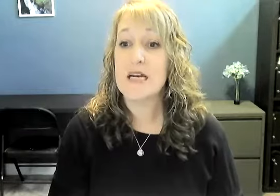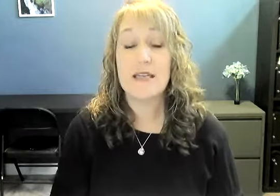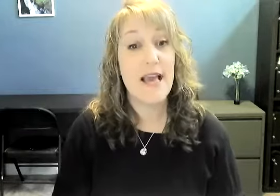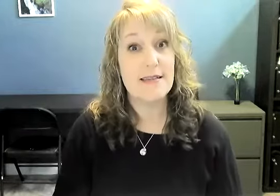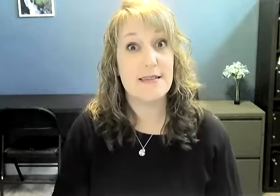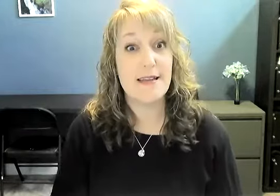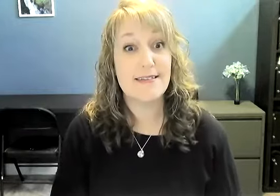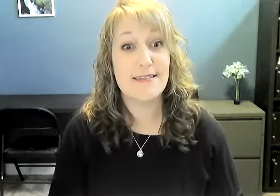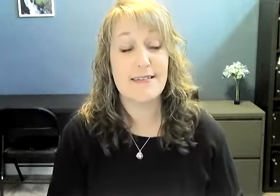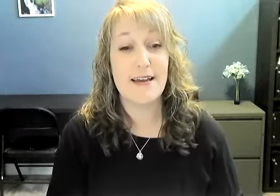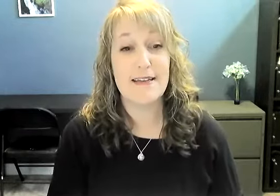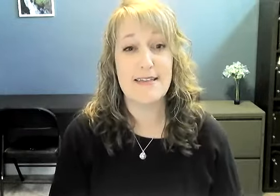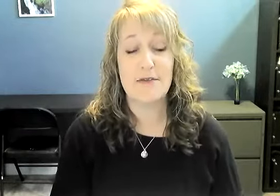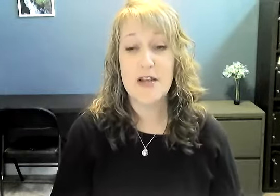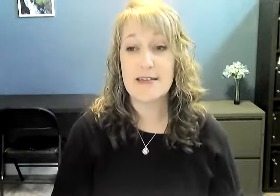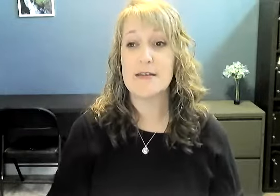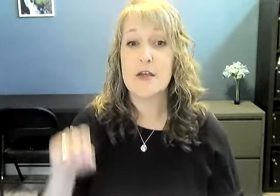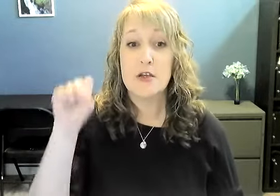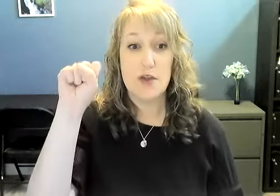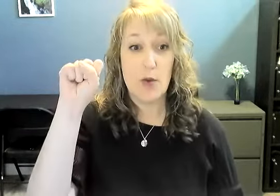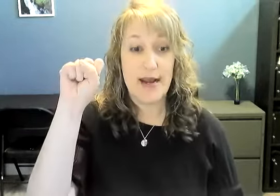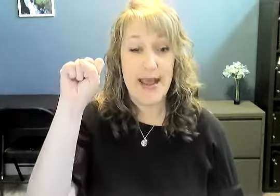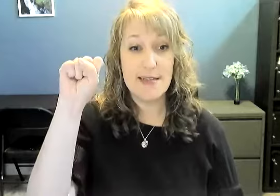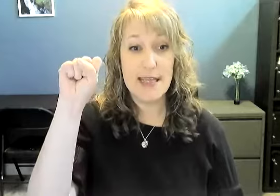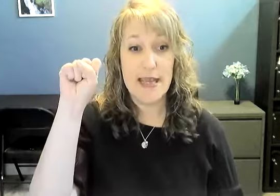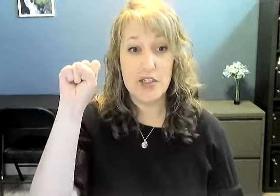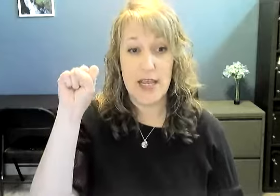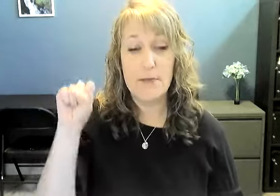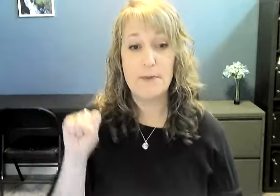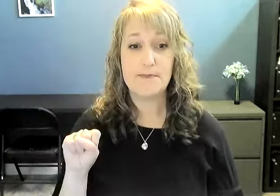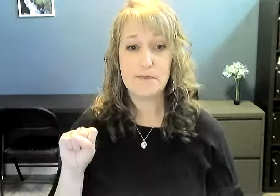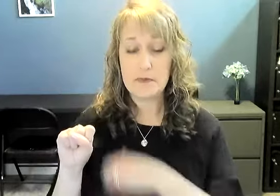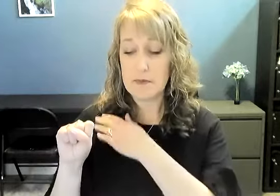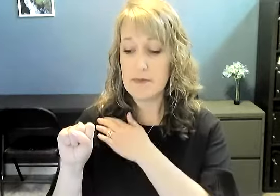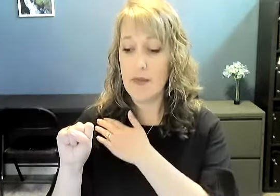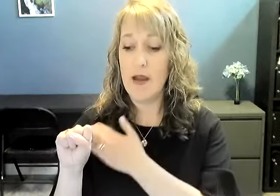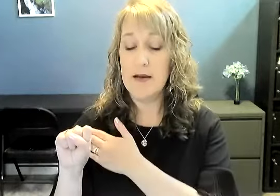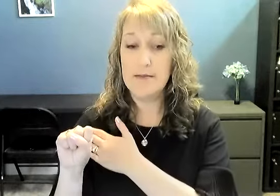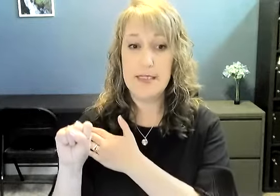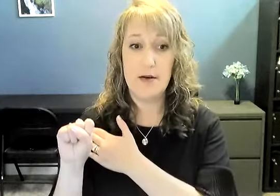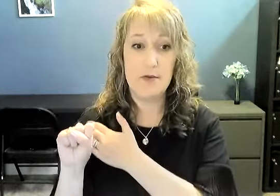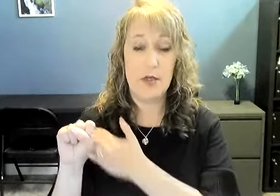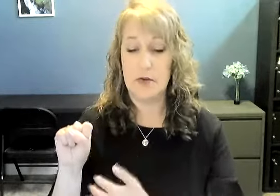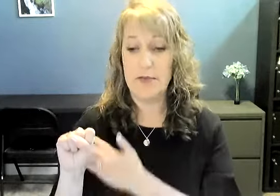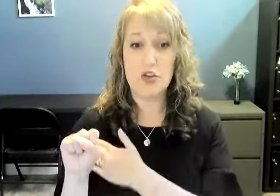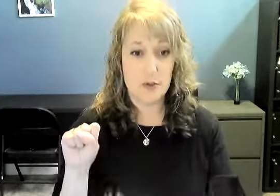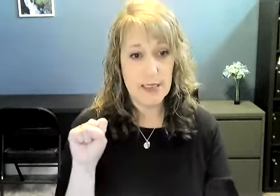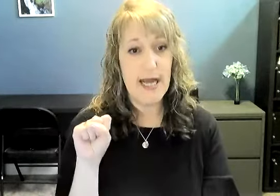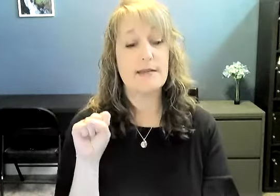Yes. The next sign is the sign for yes. So you want an S handshape. Down, you know, have your shoulder relaxed,